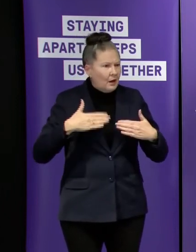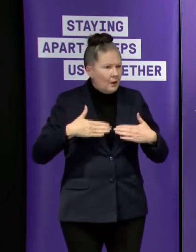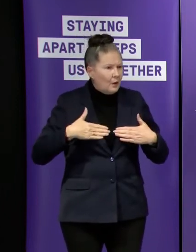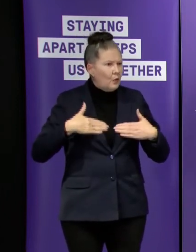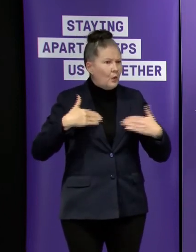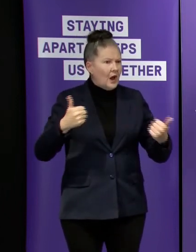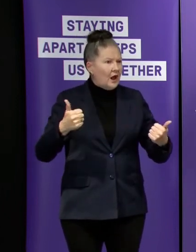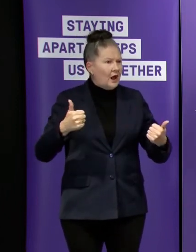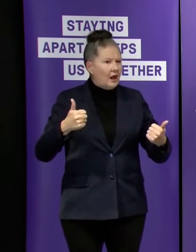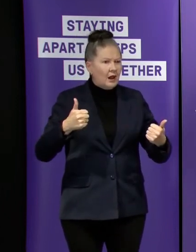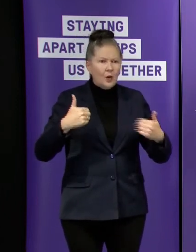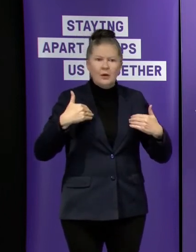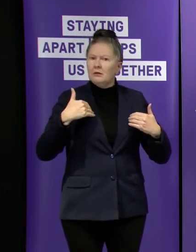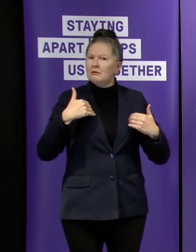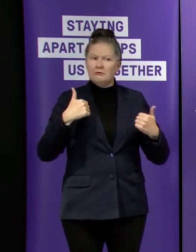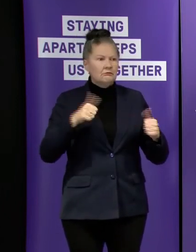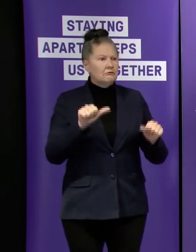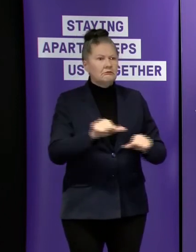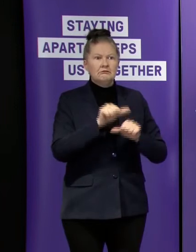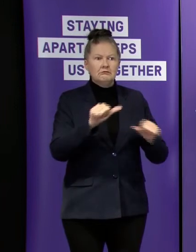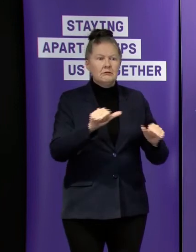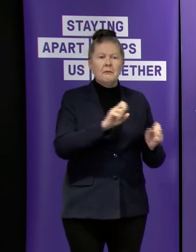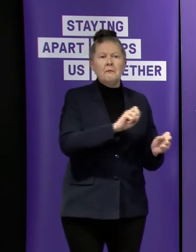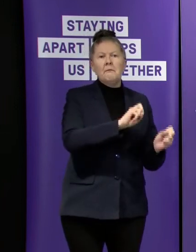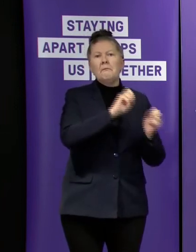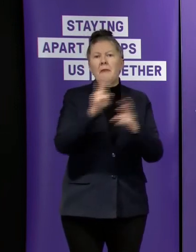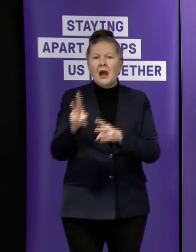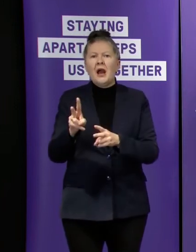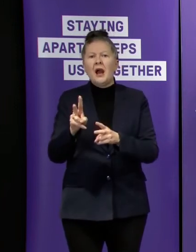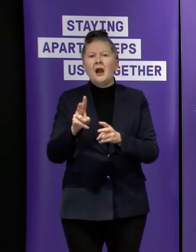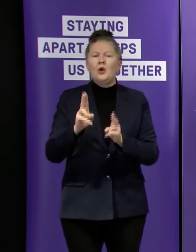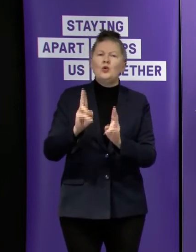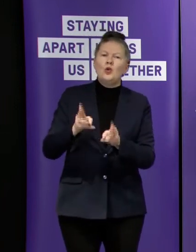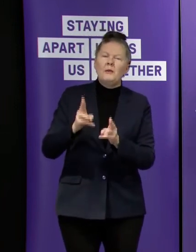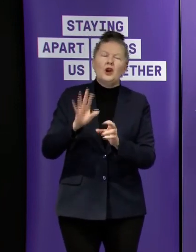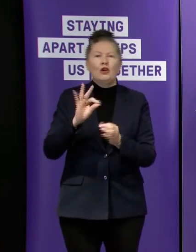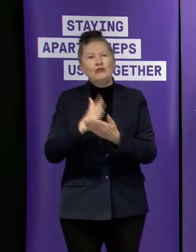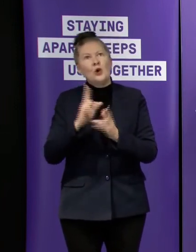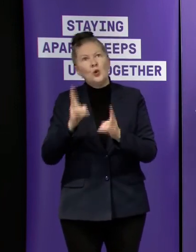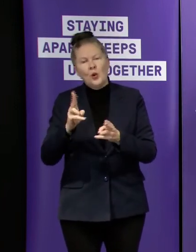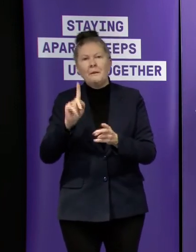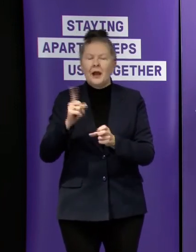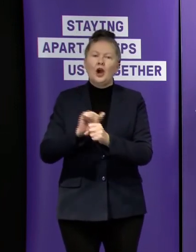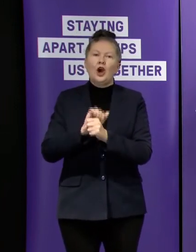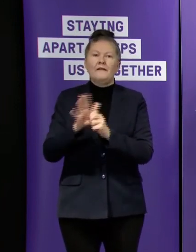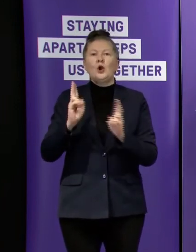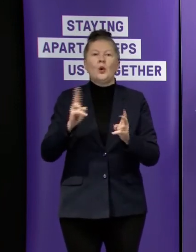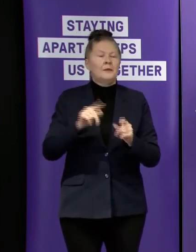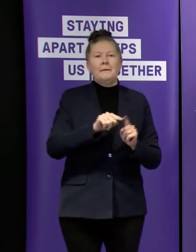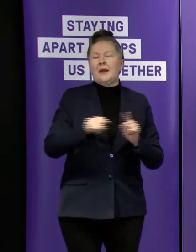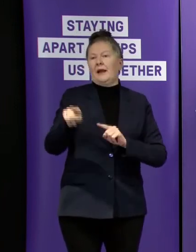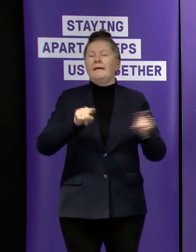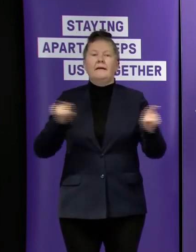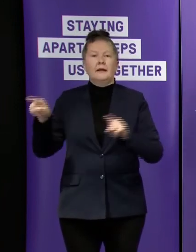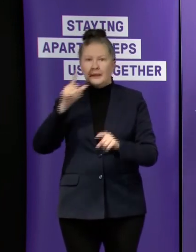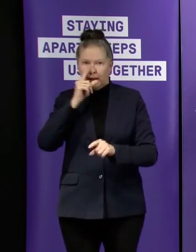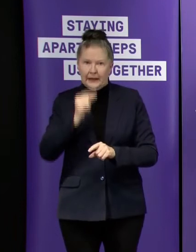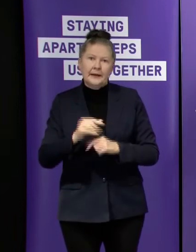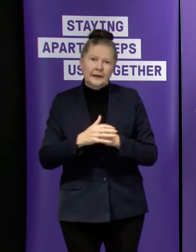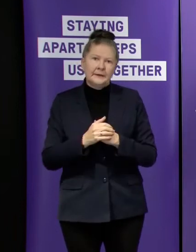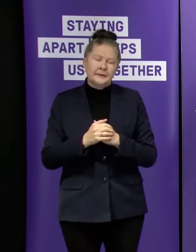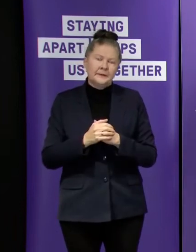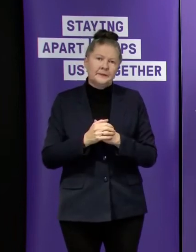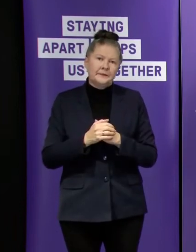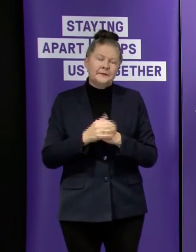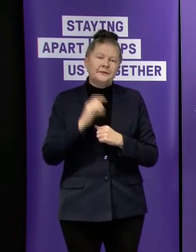normal or at least covert normal i mentioned those regional cities a moment ago let me just give you